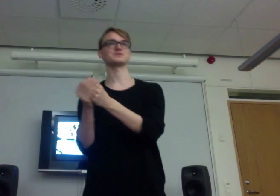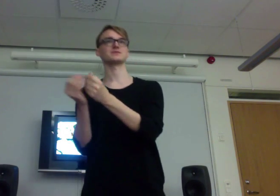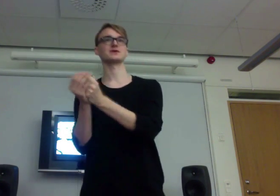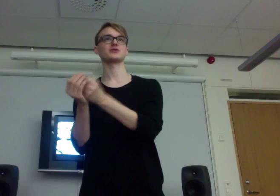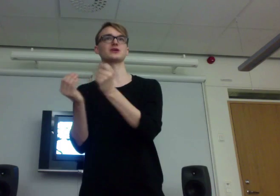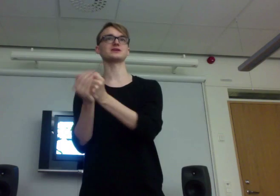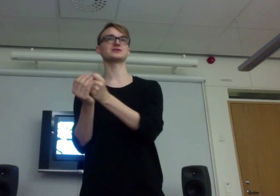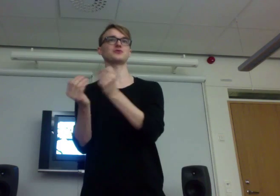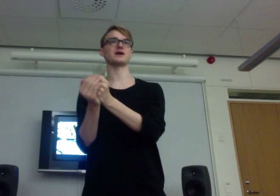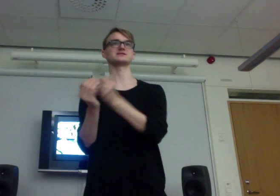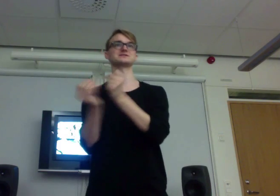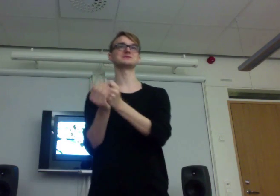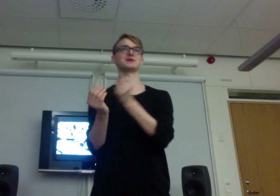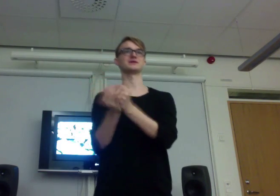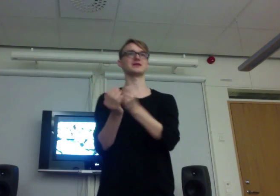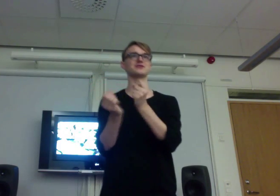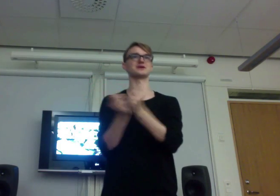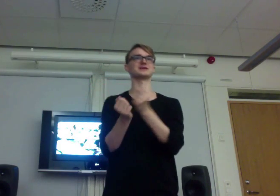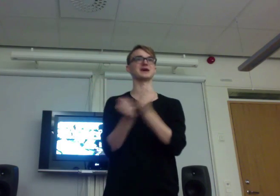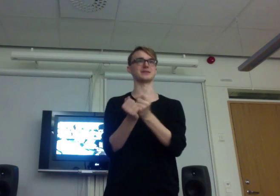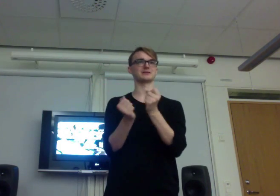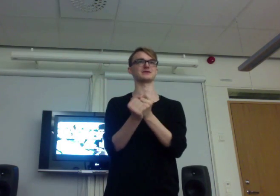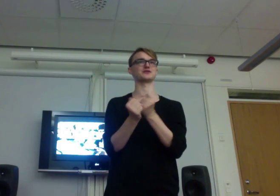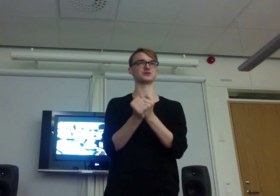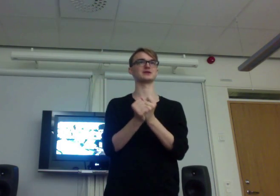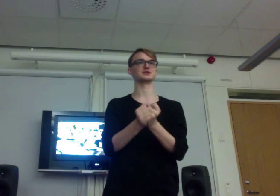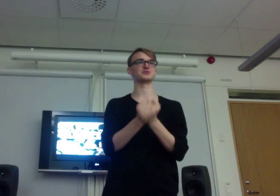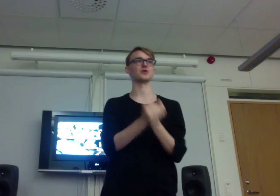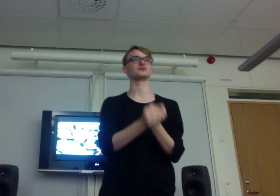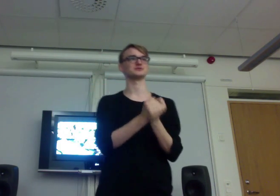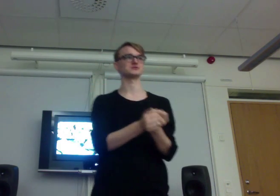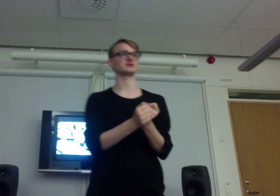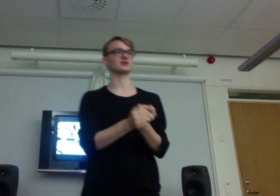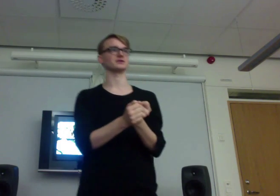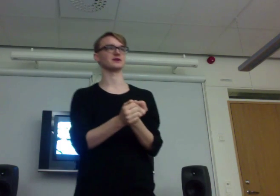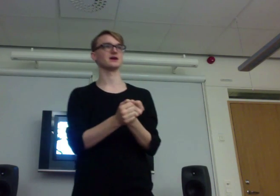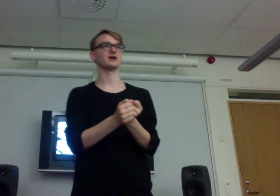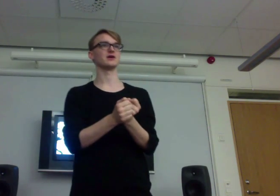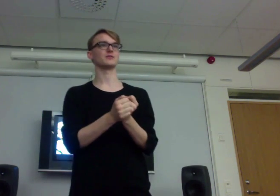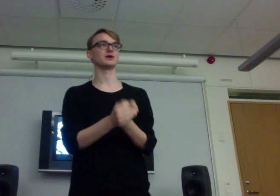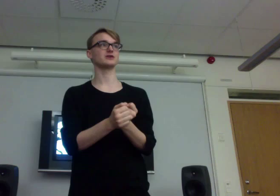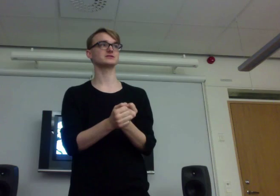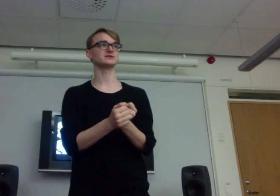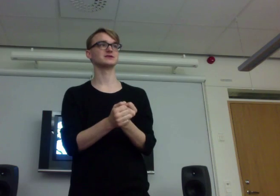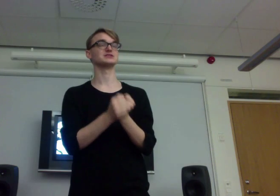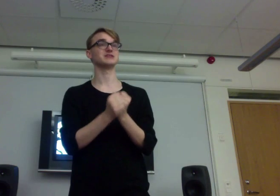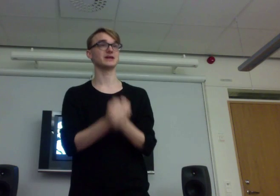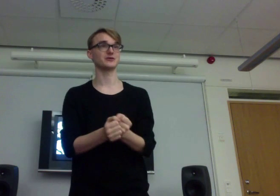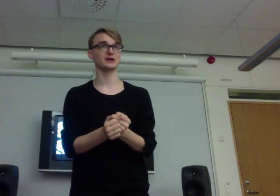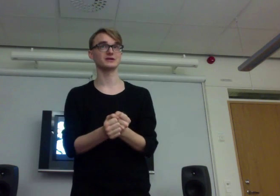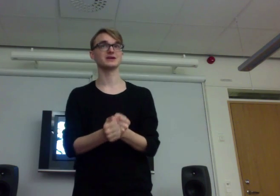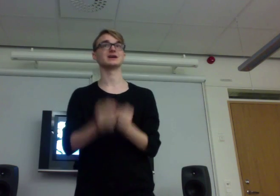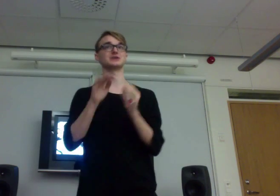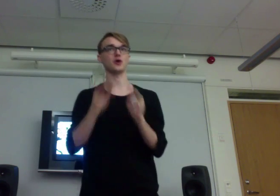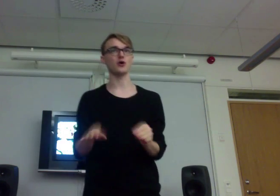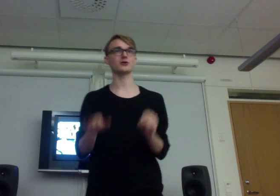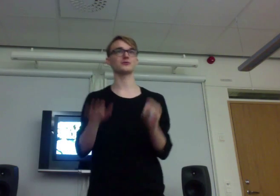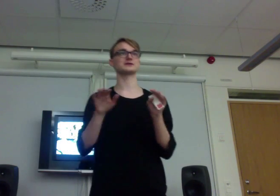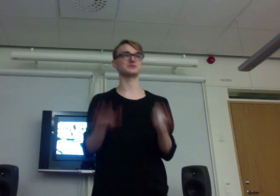think twice, then think again, if you think you want to use technology. Because, generally, it always breaks